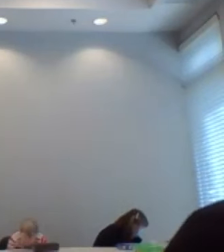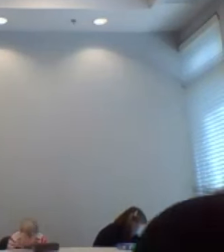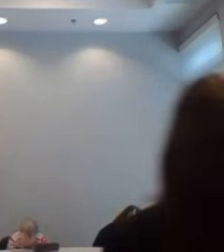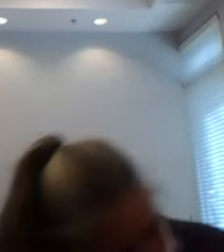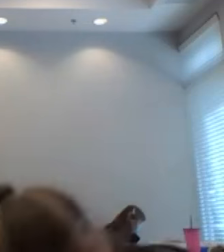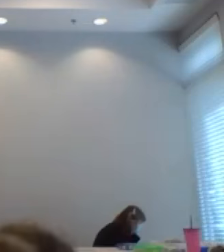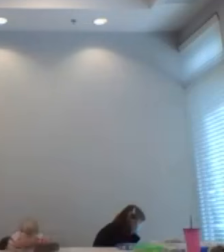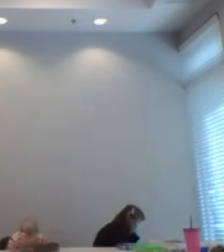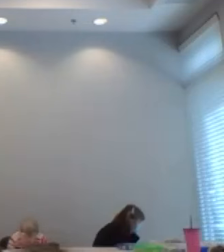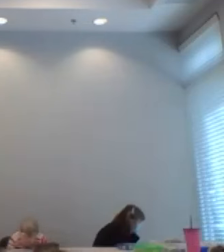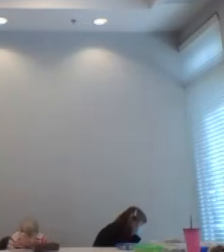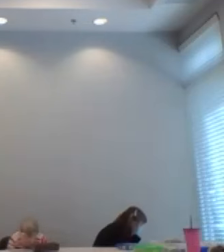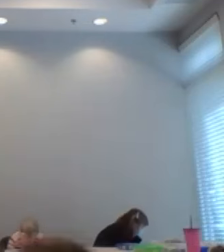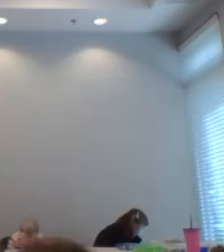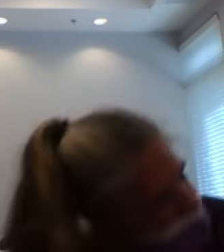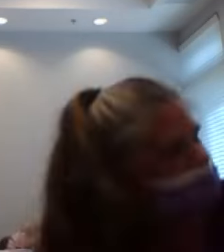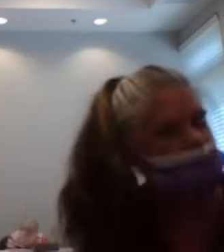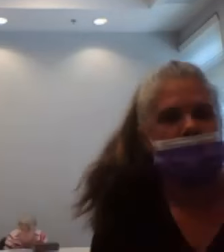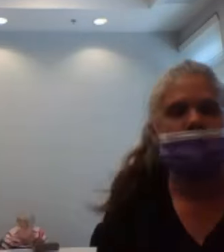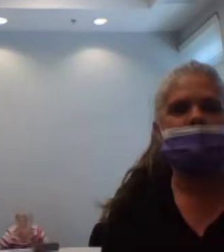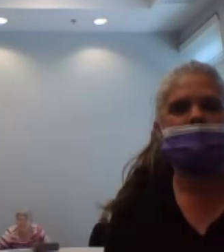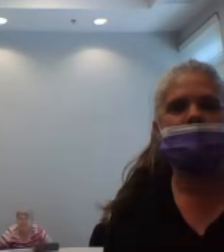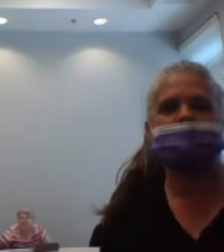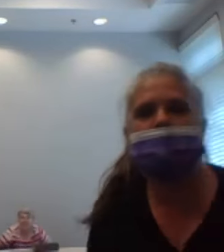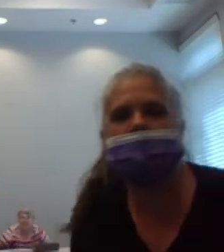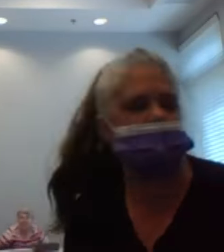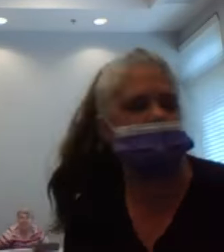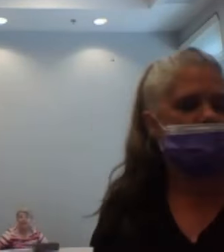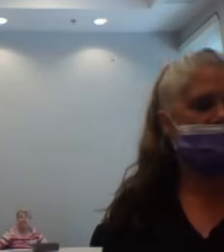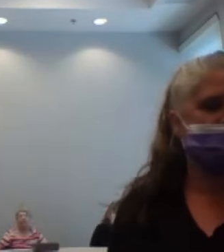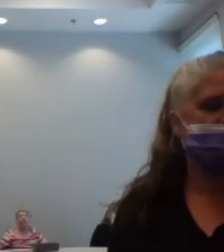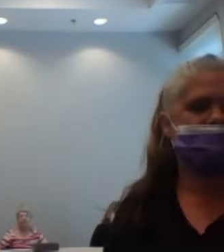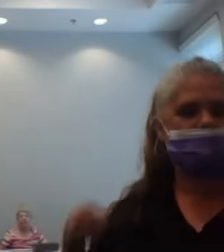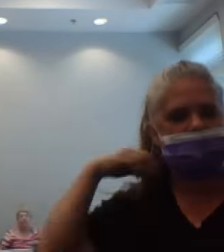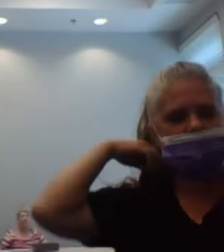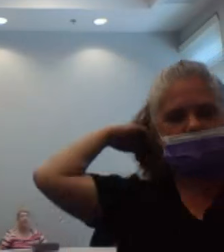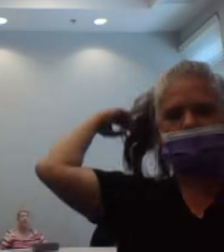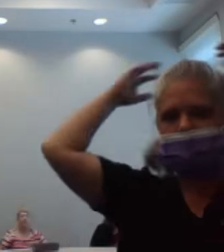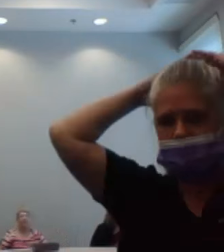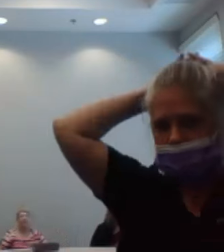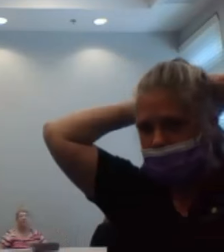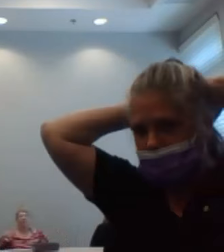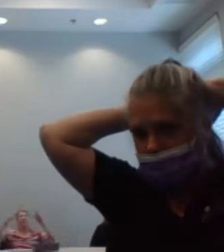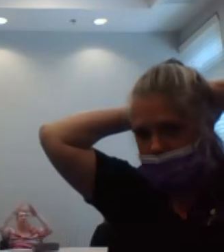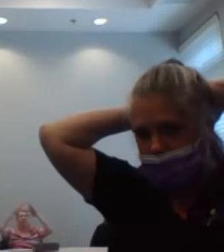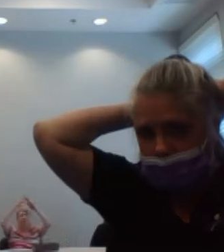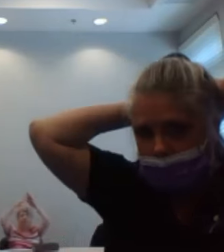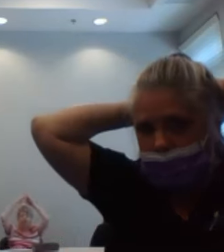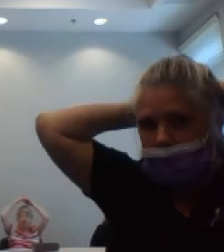19. 20. Next we're going to do crunches. 2